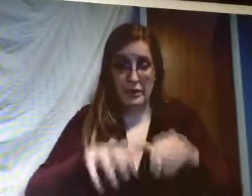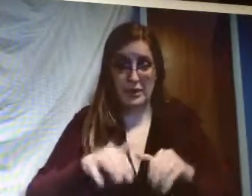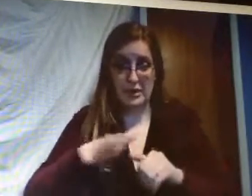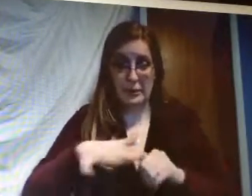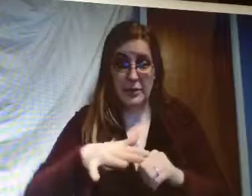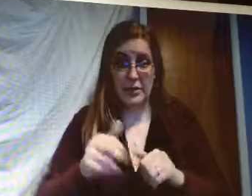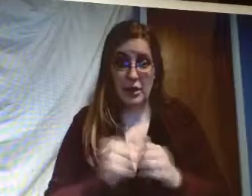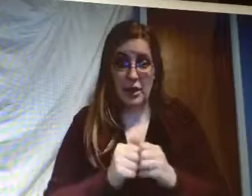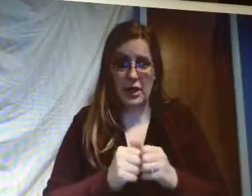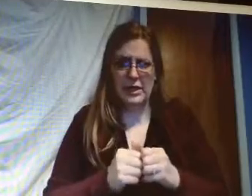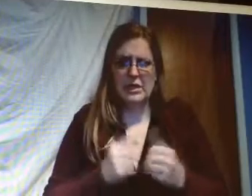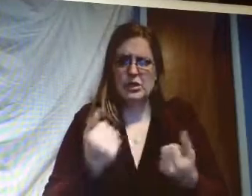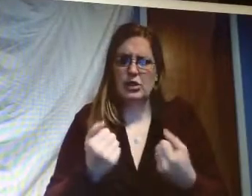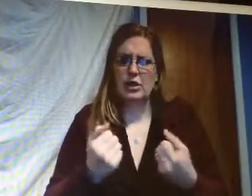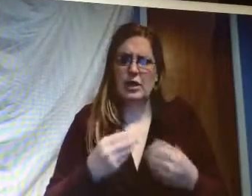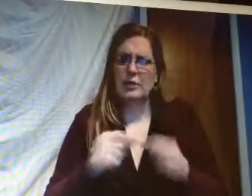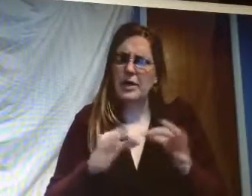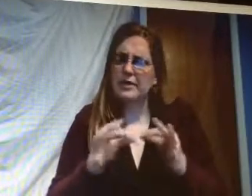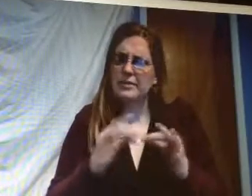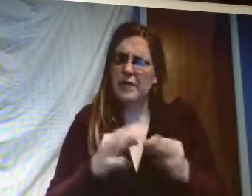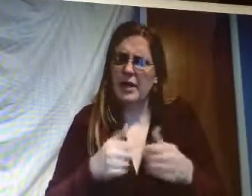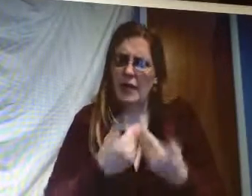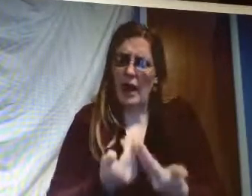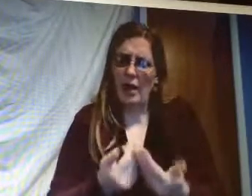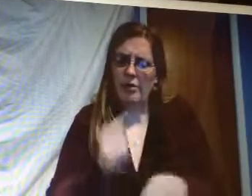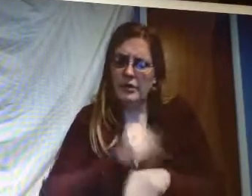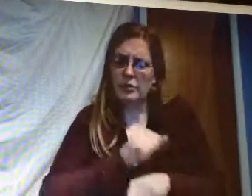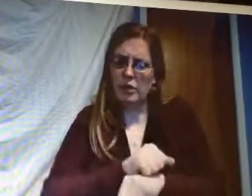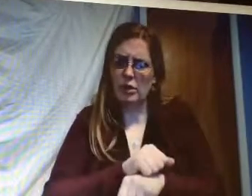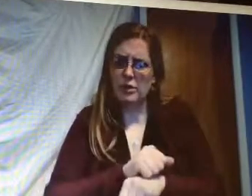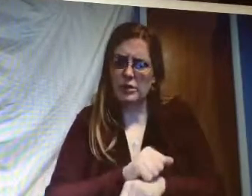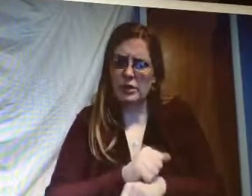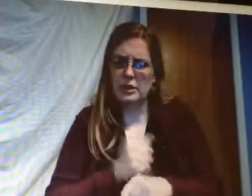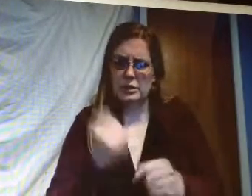want to build on a cemetery land so let me explain how this works